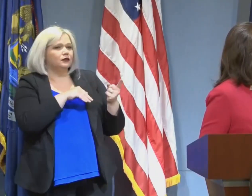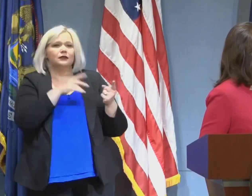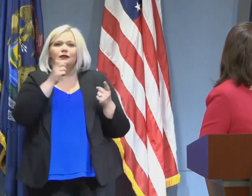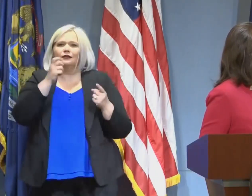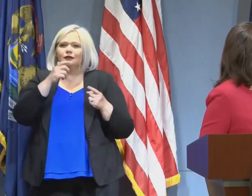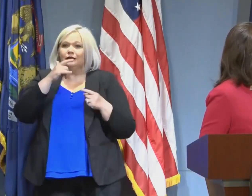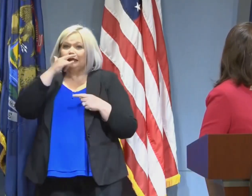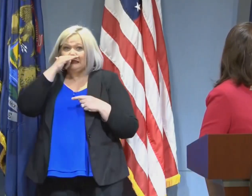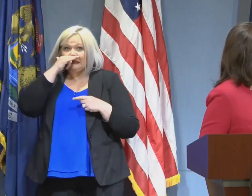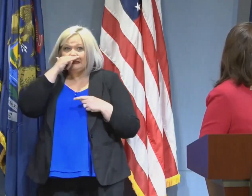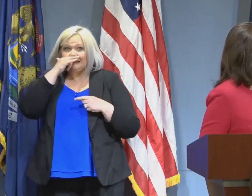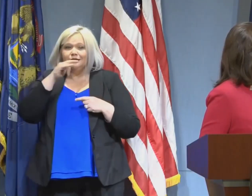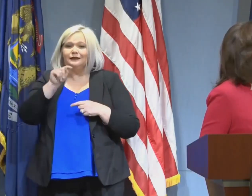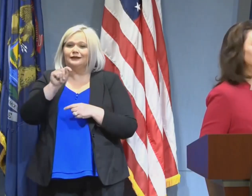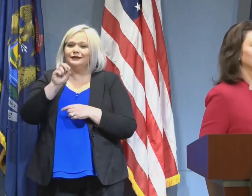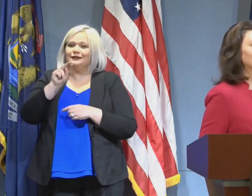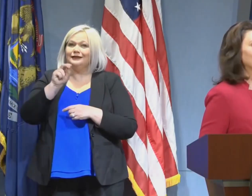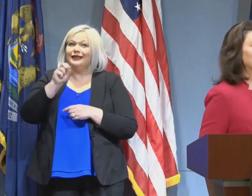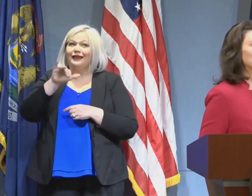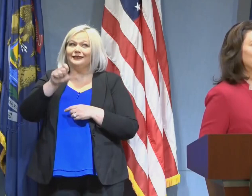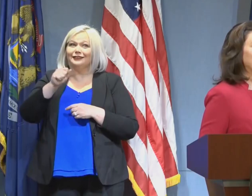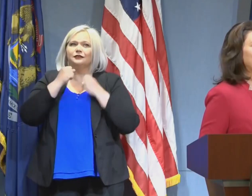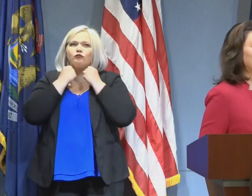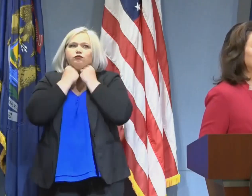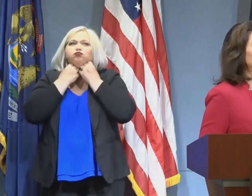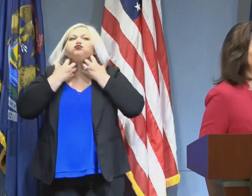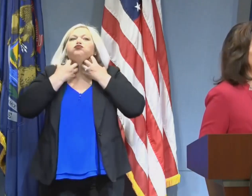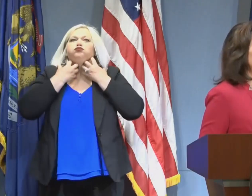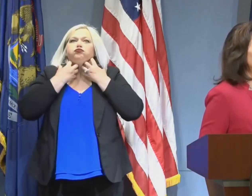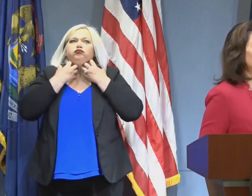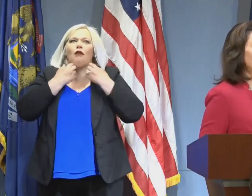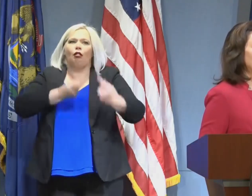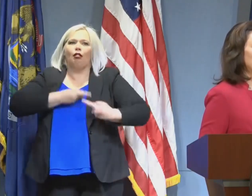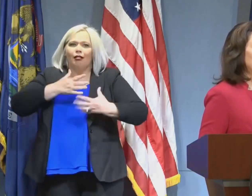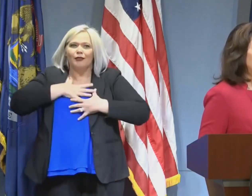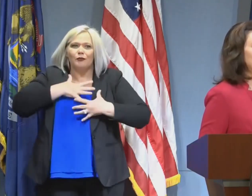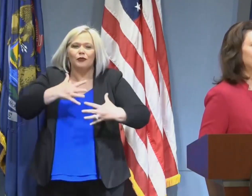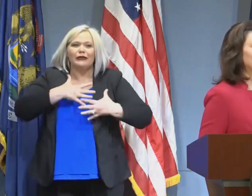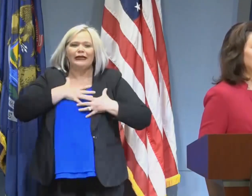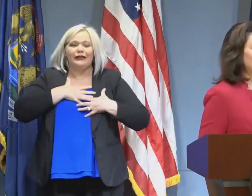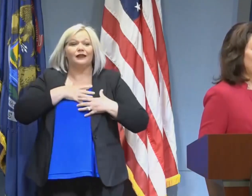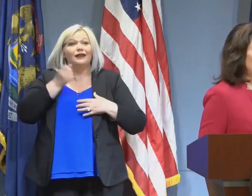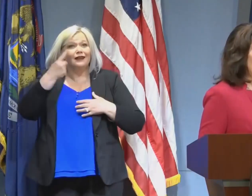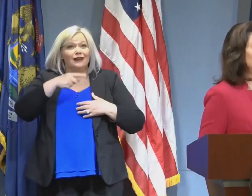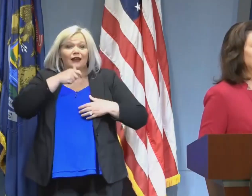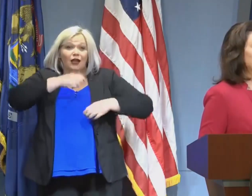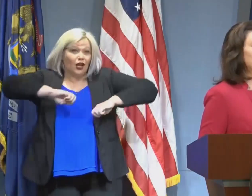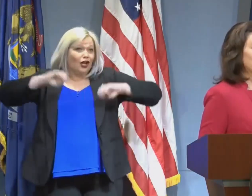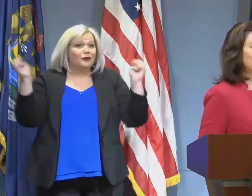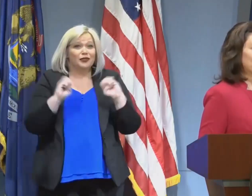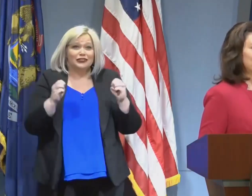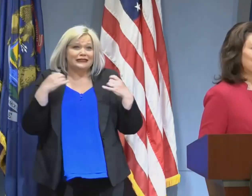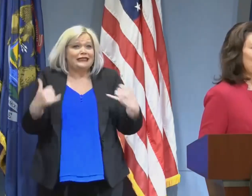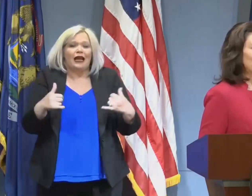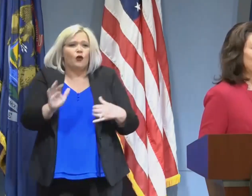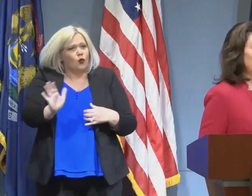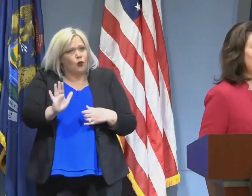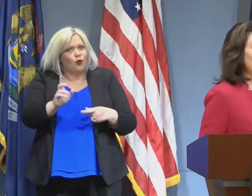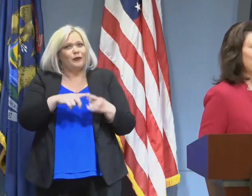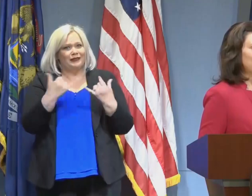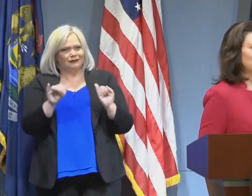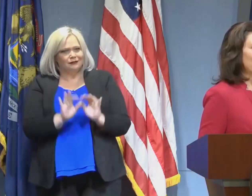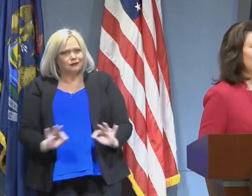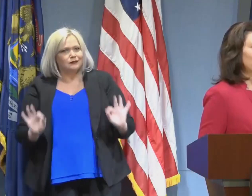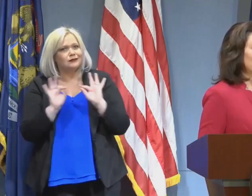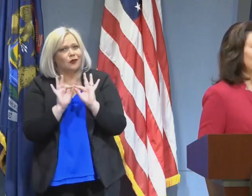stopping breathing because they've got big tonsils. see it all the day long. Kids with big tonsils, right? So not an immediate emergency, but something that's important and